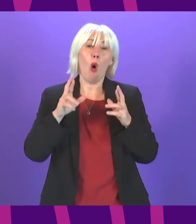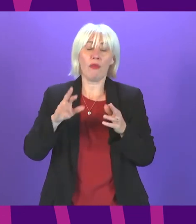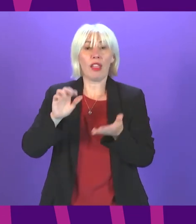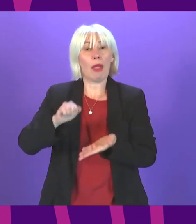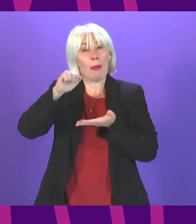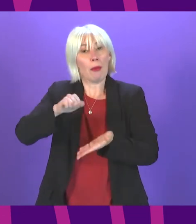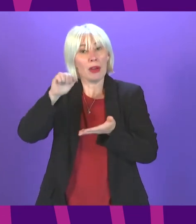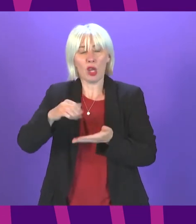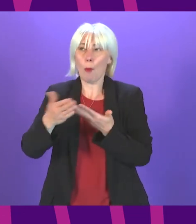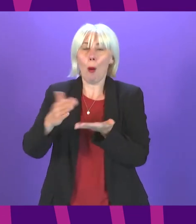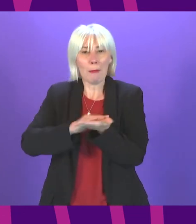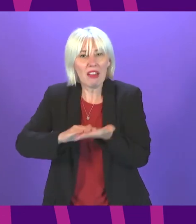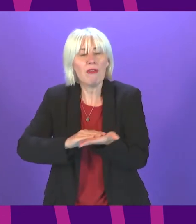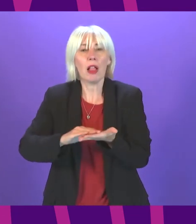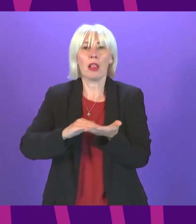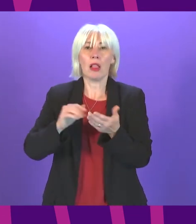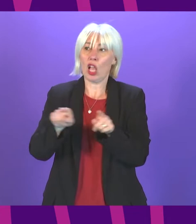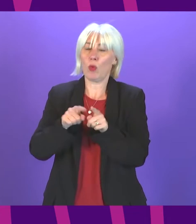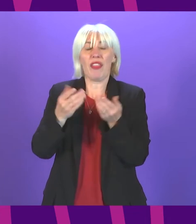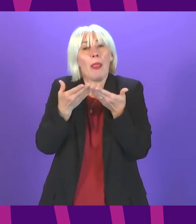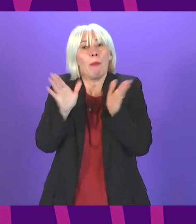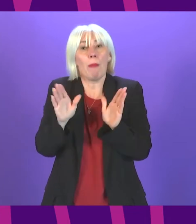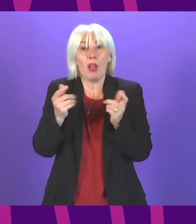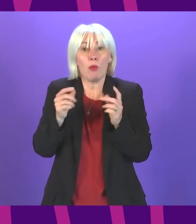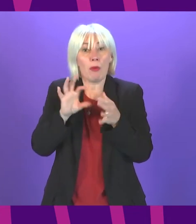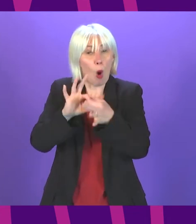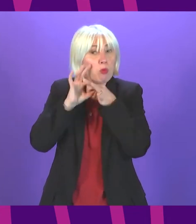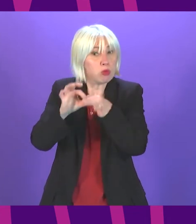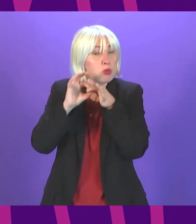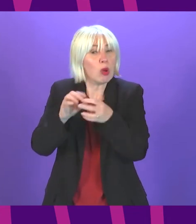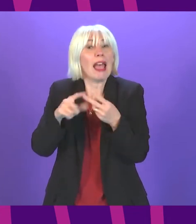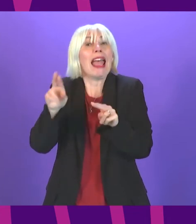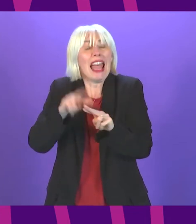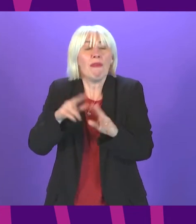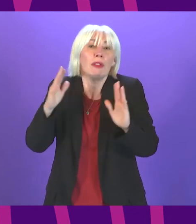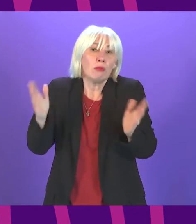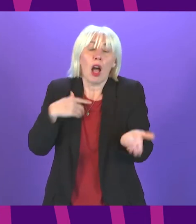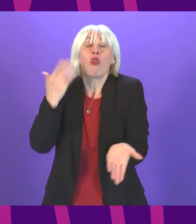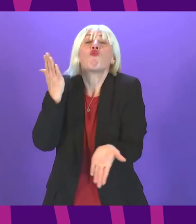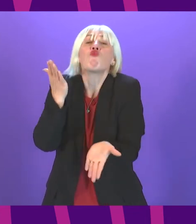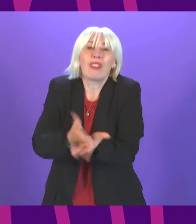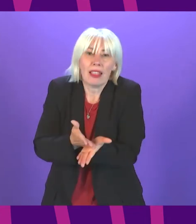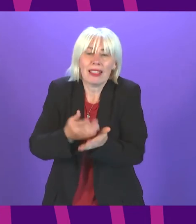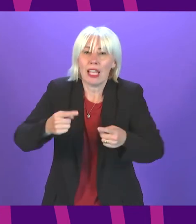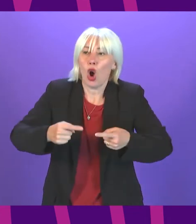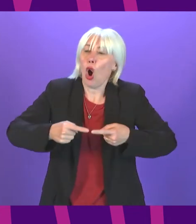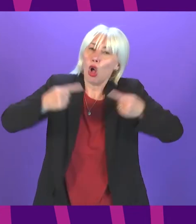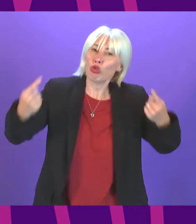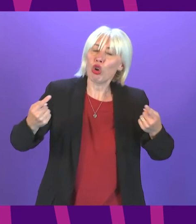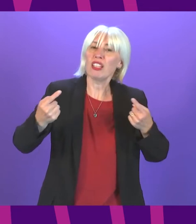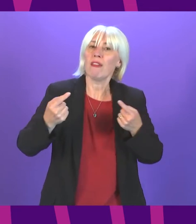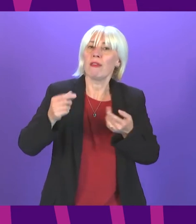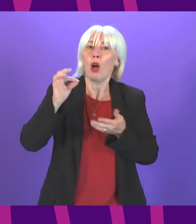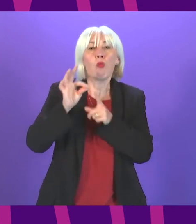and scrutiny more meaningful and I think the public would engage more if we had some more realistic alternative proposals